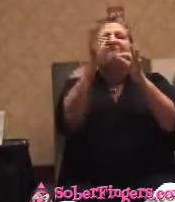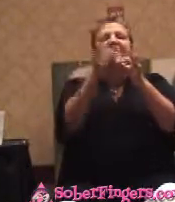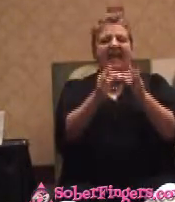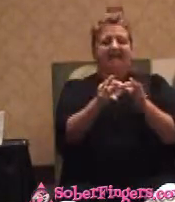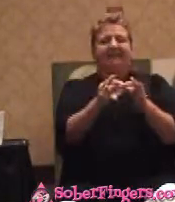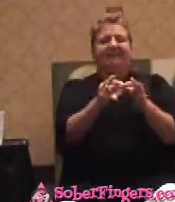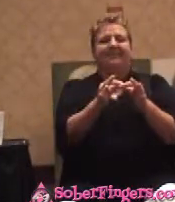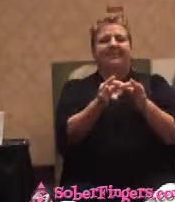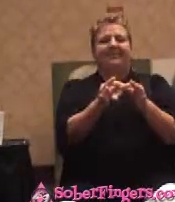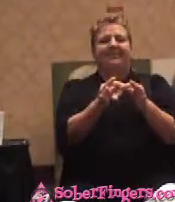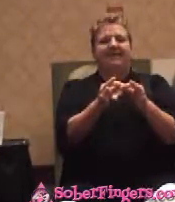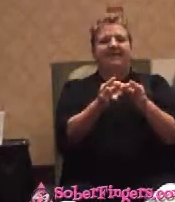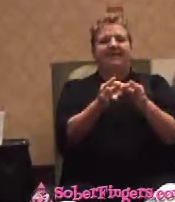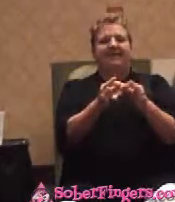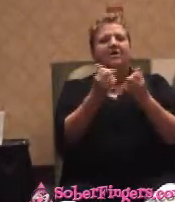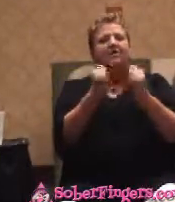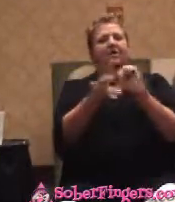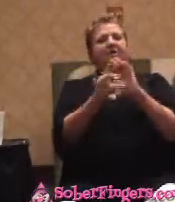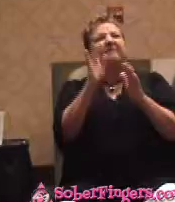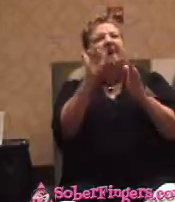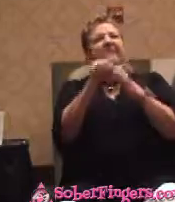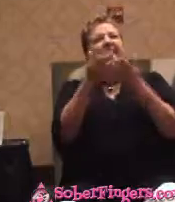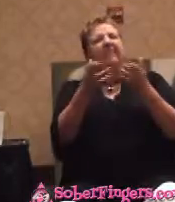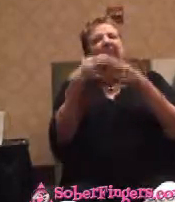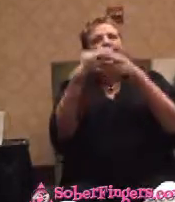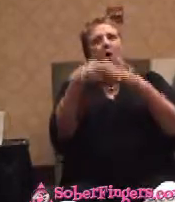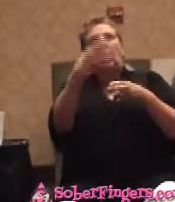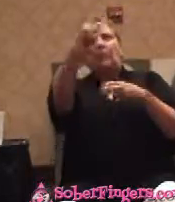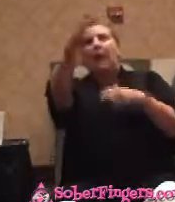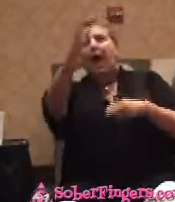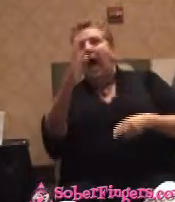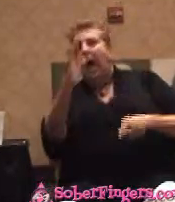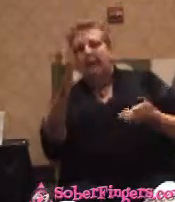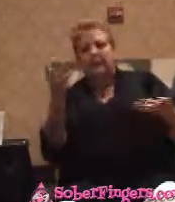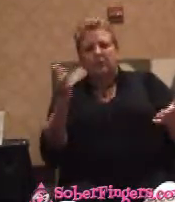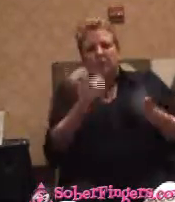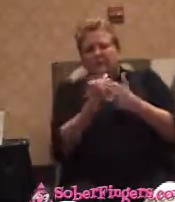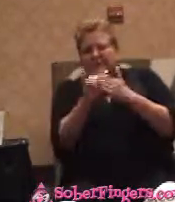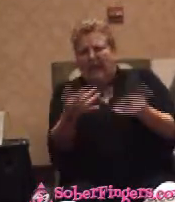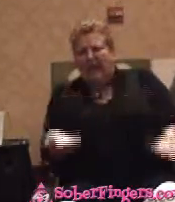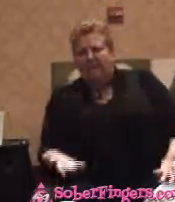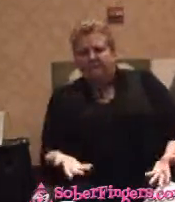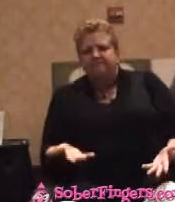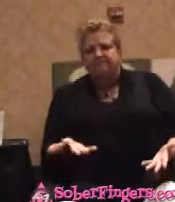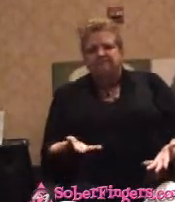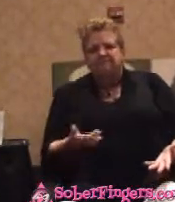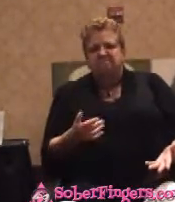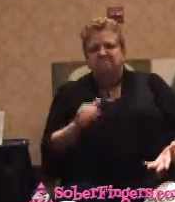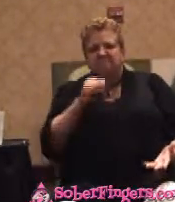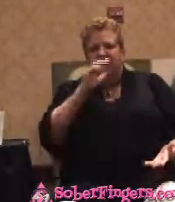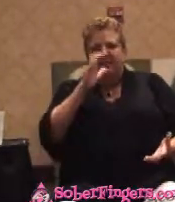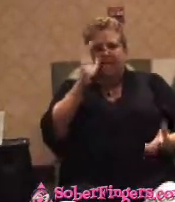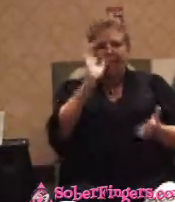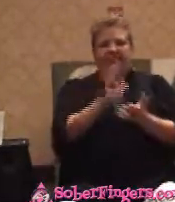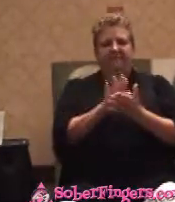Trying to find this thing called God. What is this thing called God? I didn't believe there was an old man sitting on a cloud somewhere.